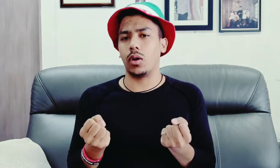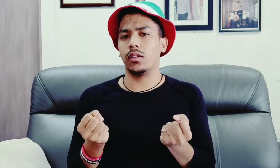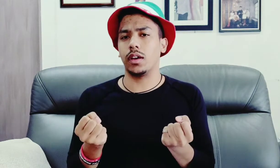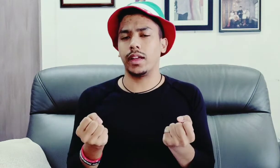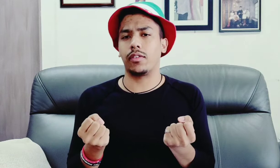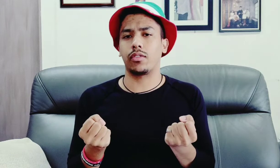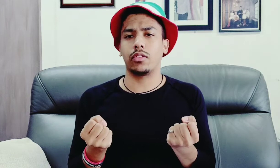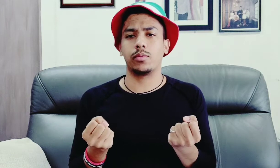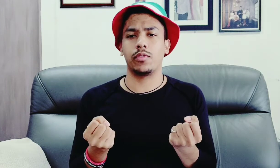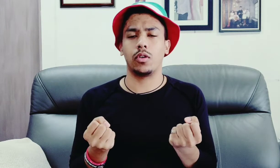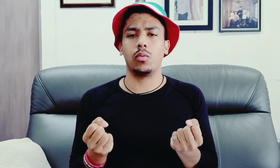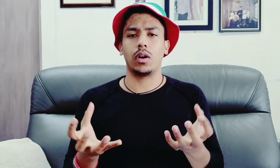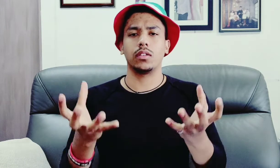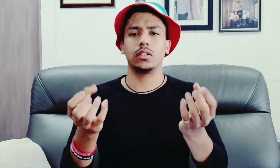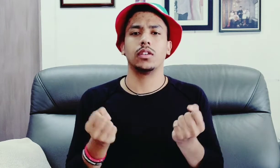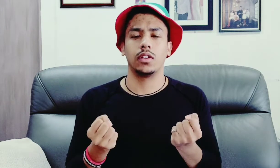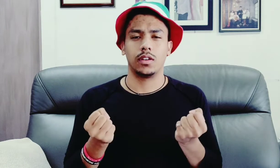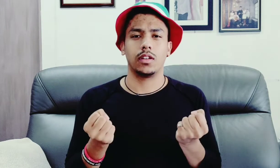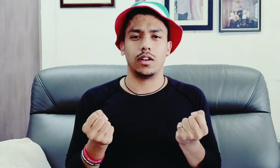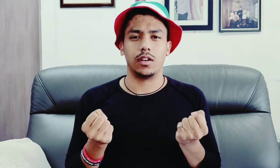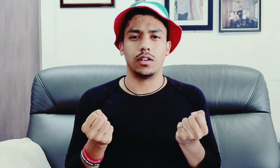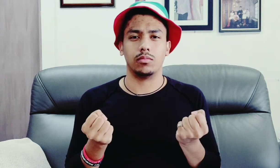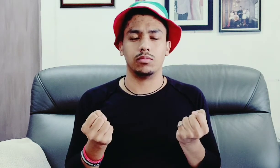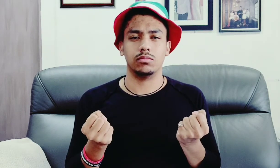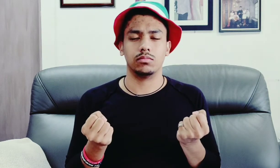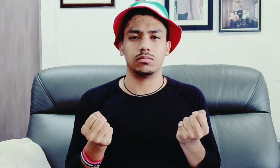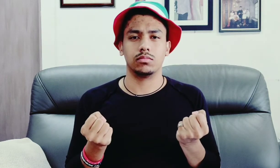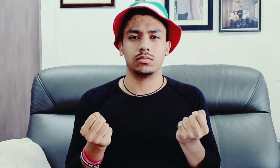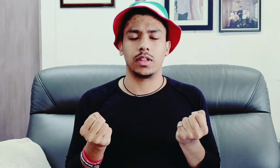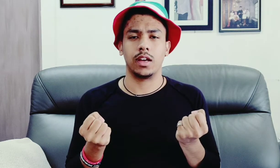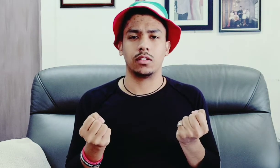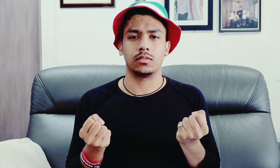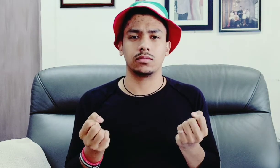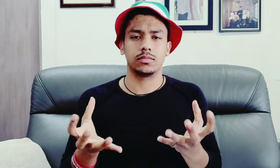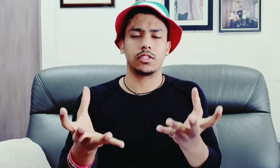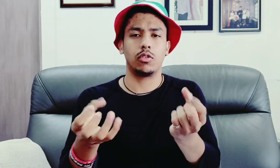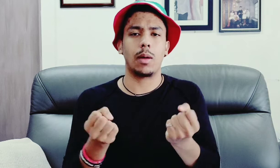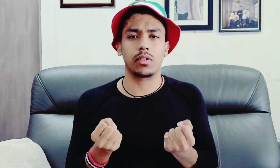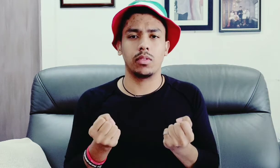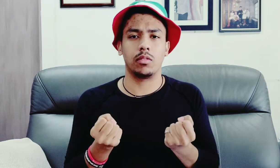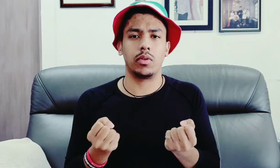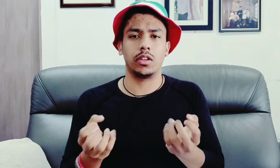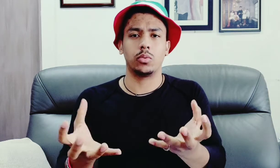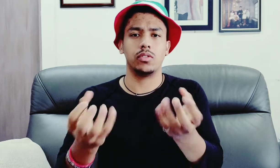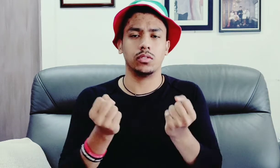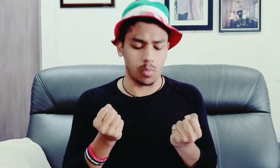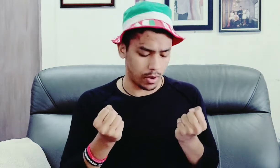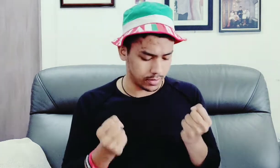want i think i think thought this before want um yeah just grab something and bring it towards you want